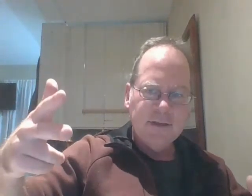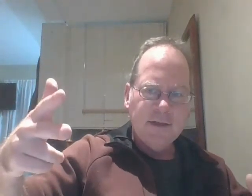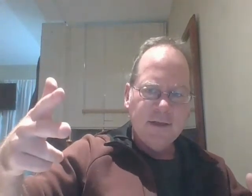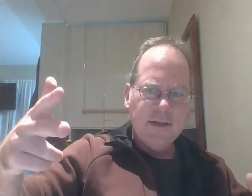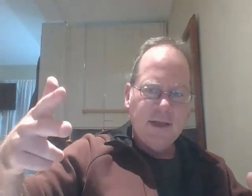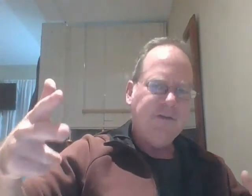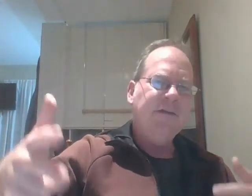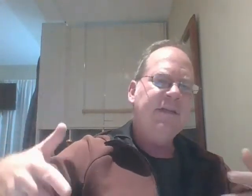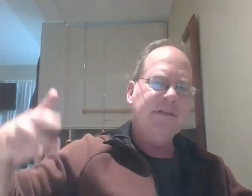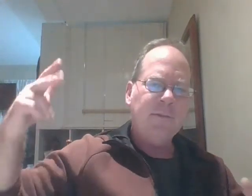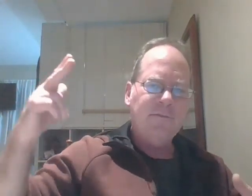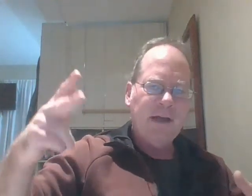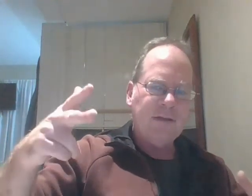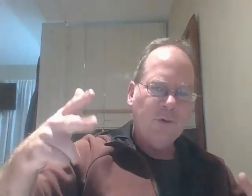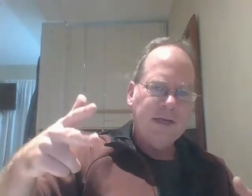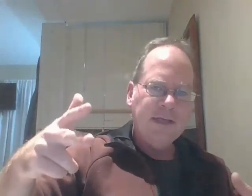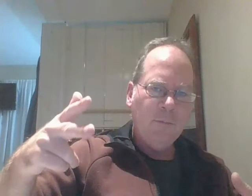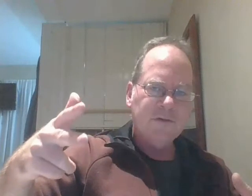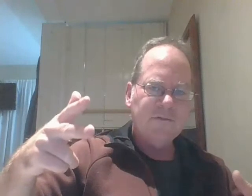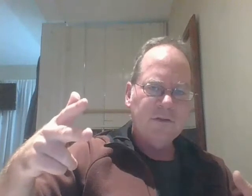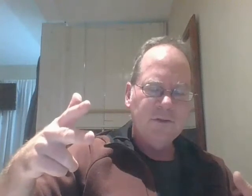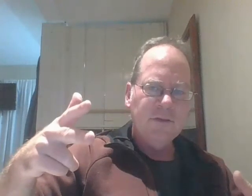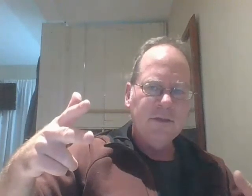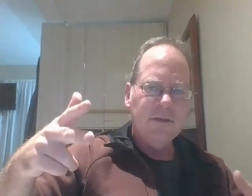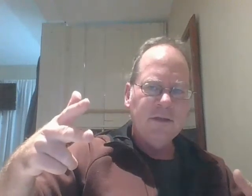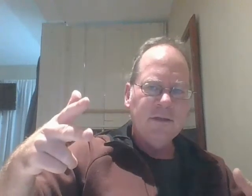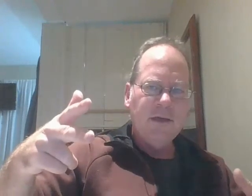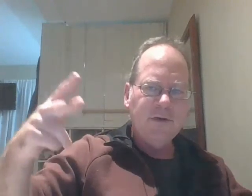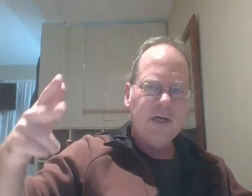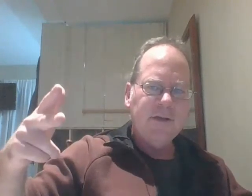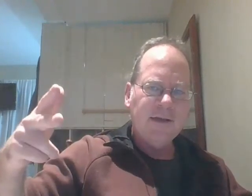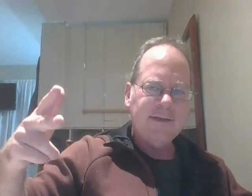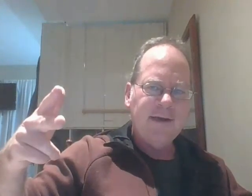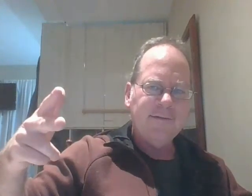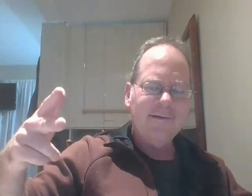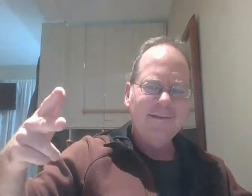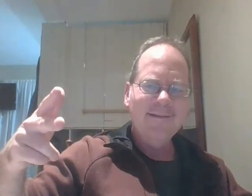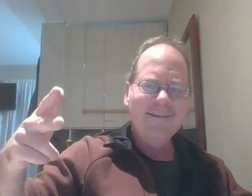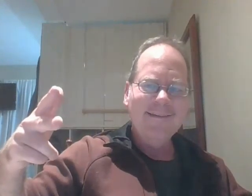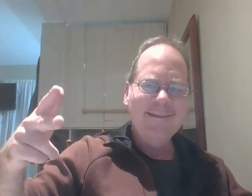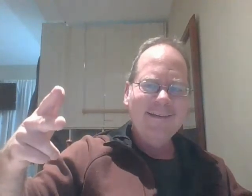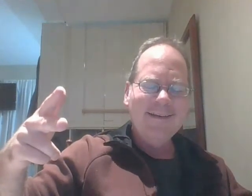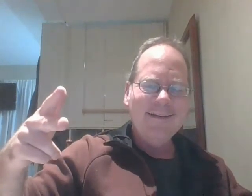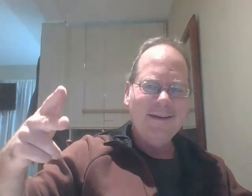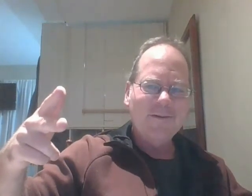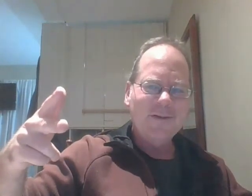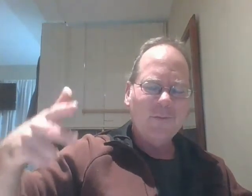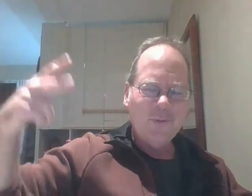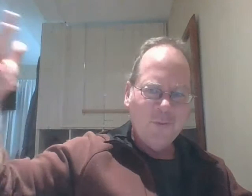lockdowns and you need to accept the fact that we're going to get most of the loot and you're going to be locked down in other words we're we